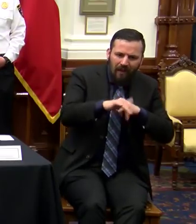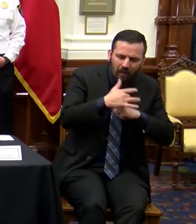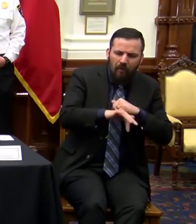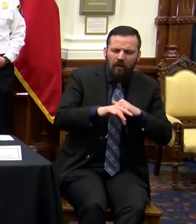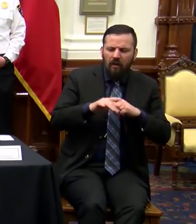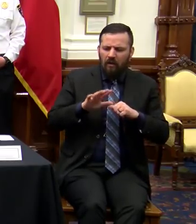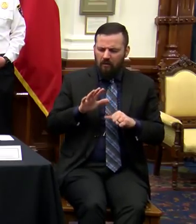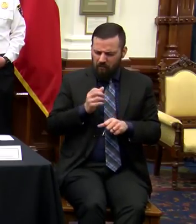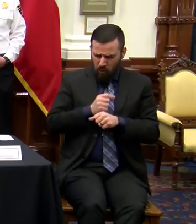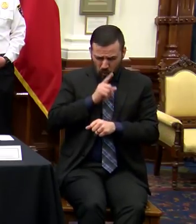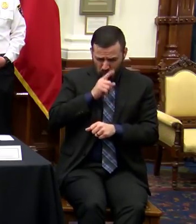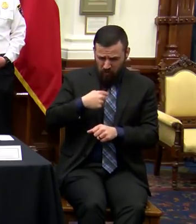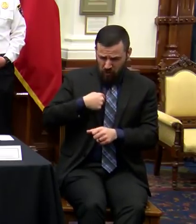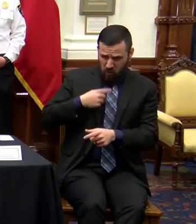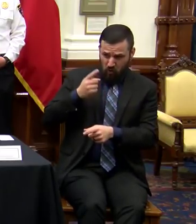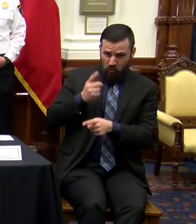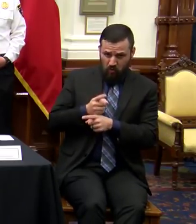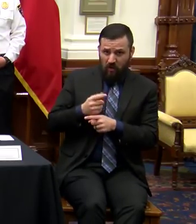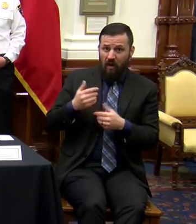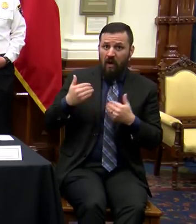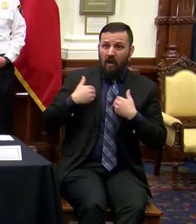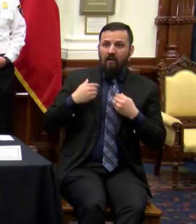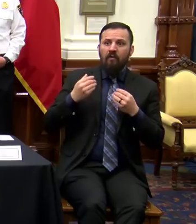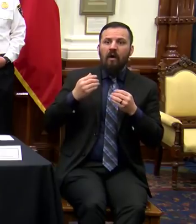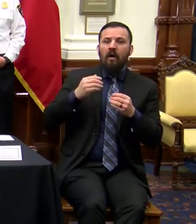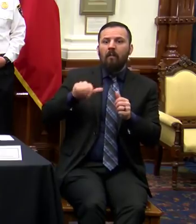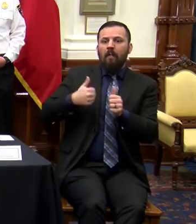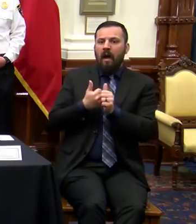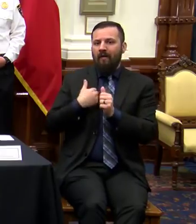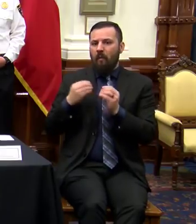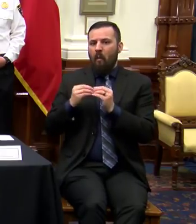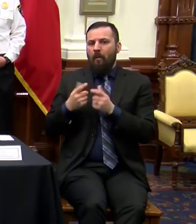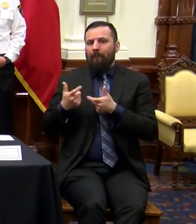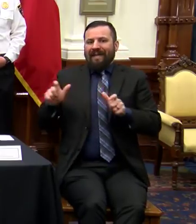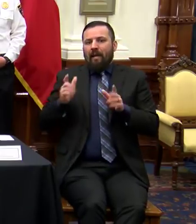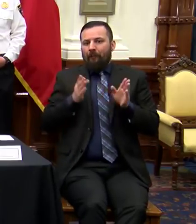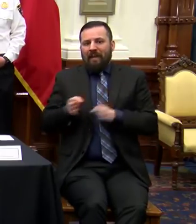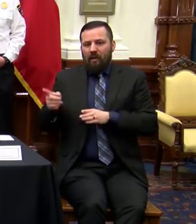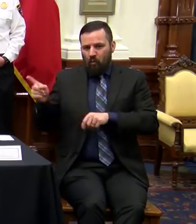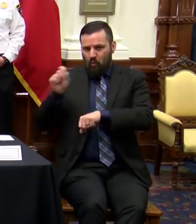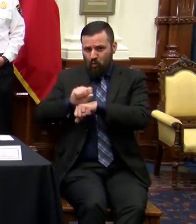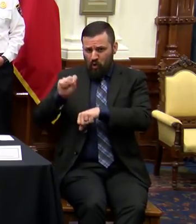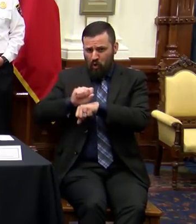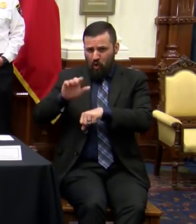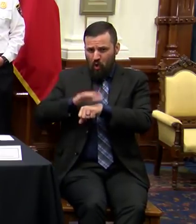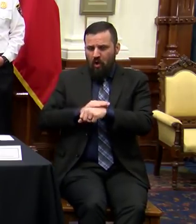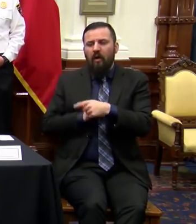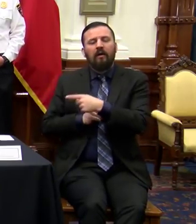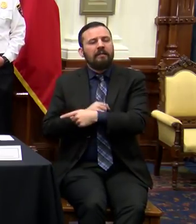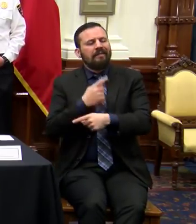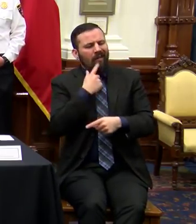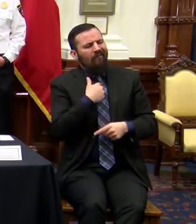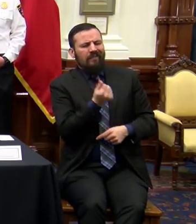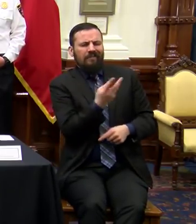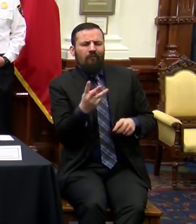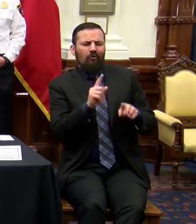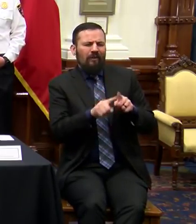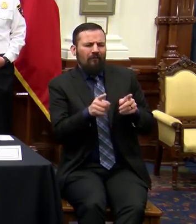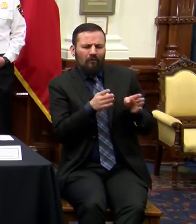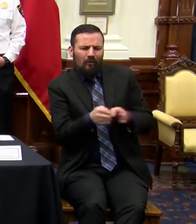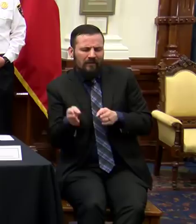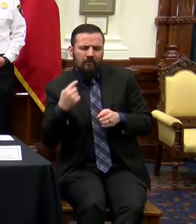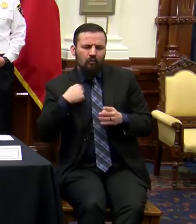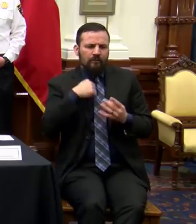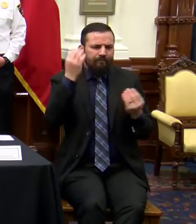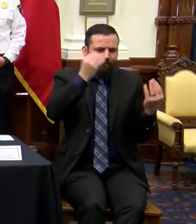have this correct, there is a bigger plan we're working on Well, there are several strategies that we're working on to ensure that we will have